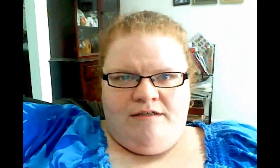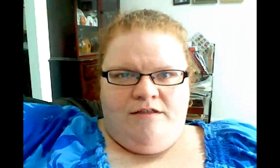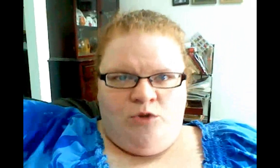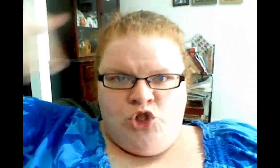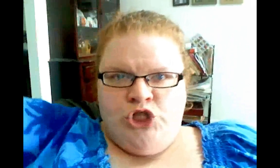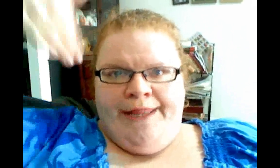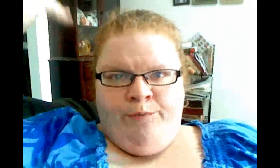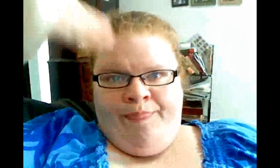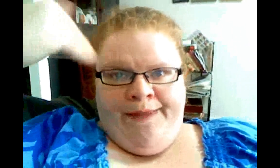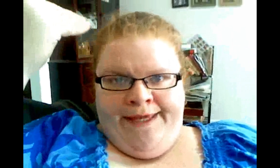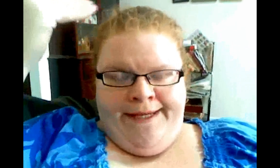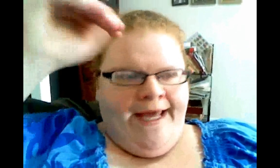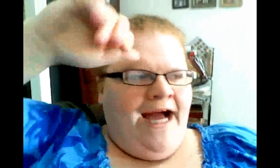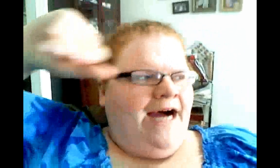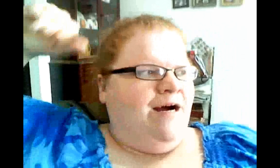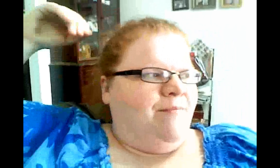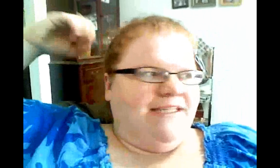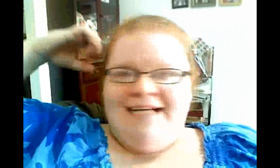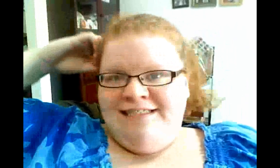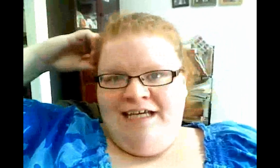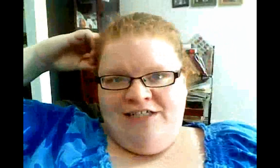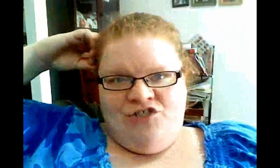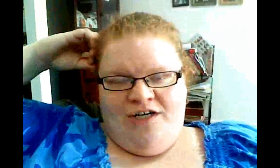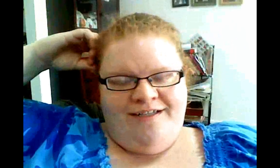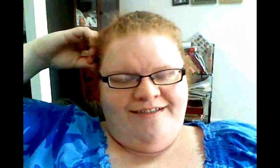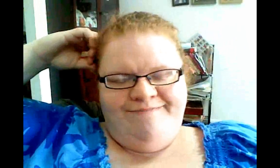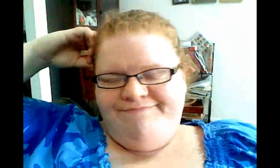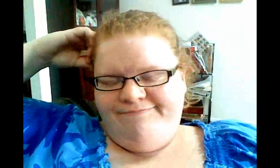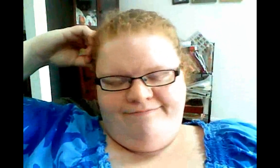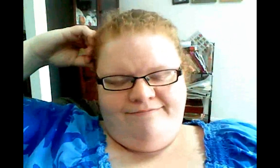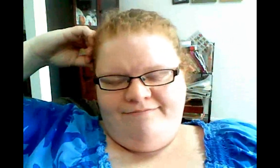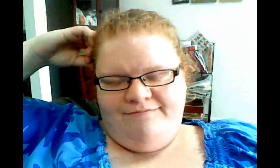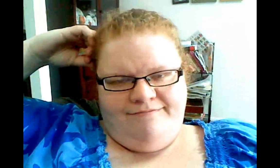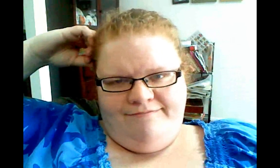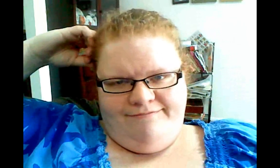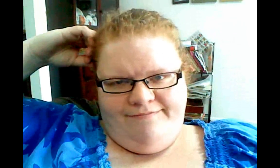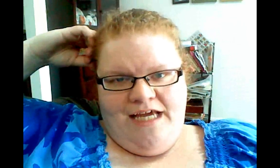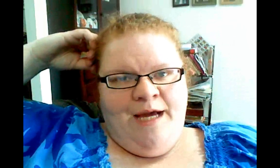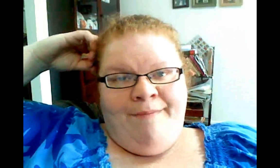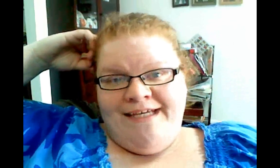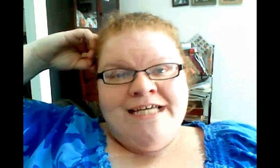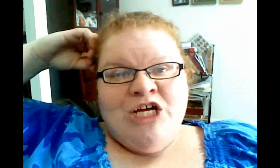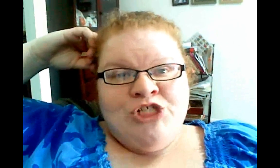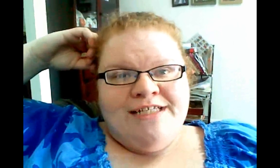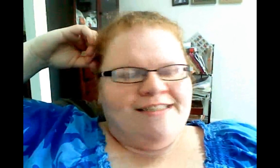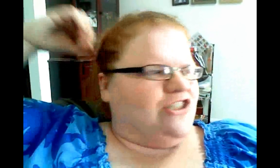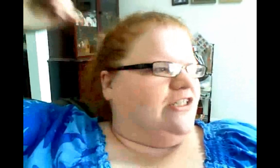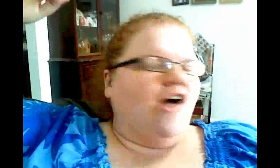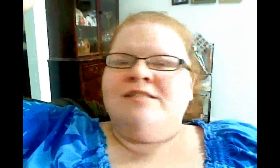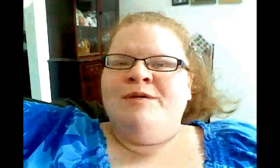you know, gelling with the head. Last night I started Megan Tongess. She calls me